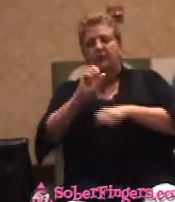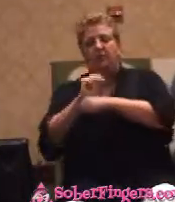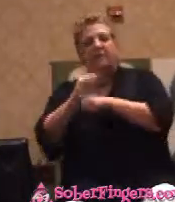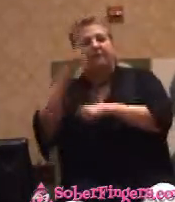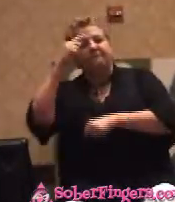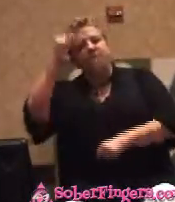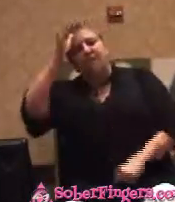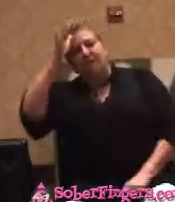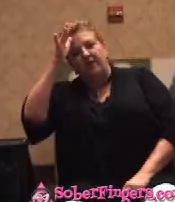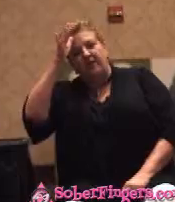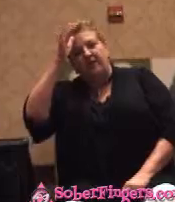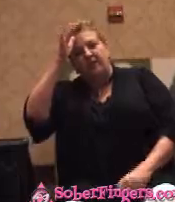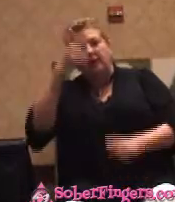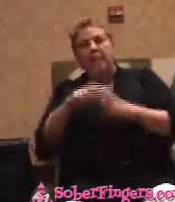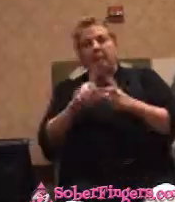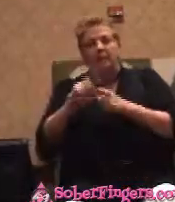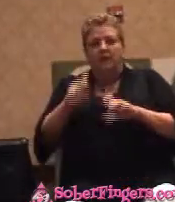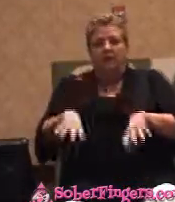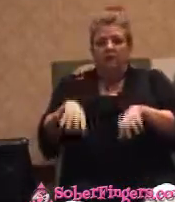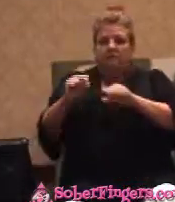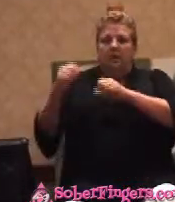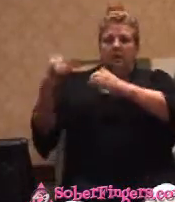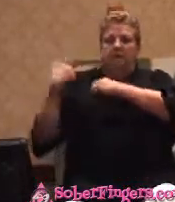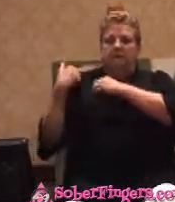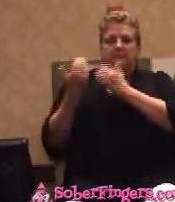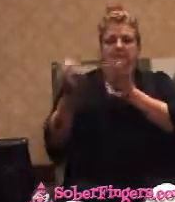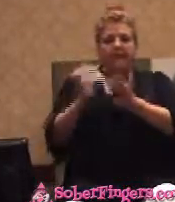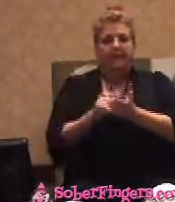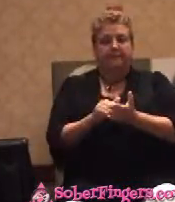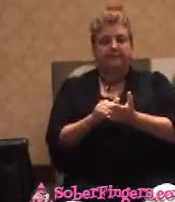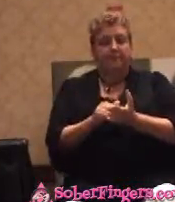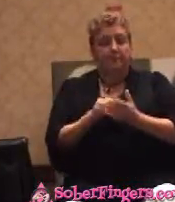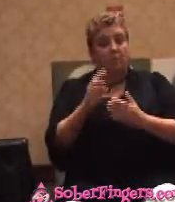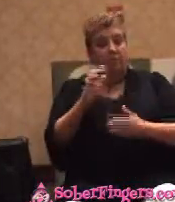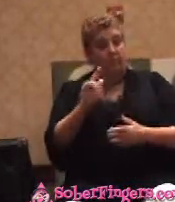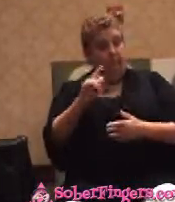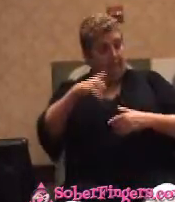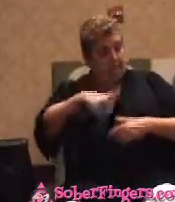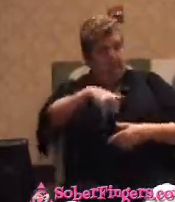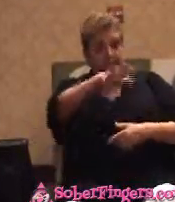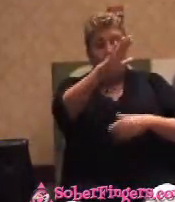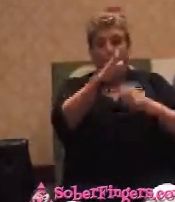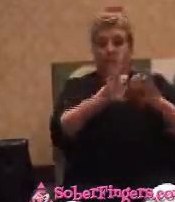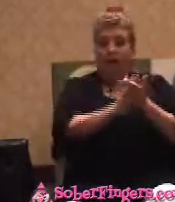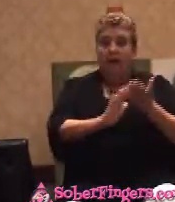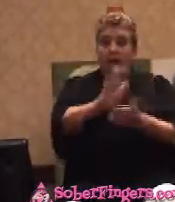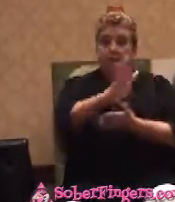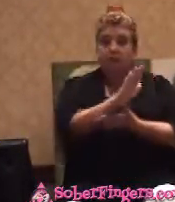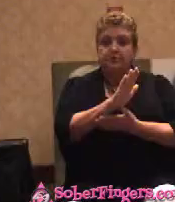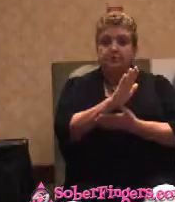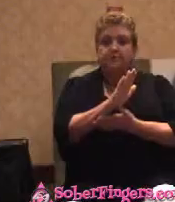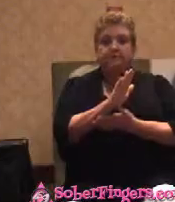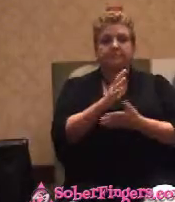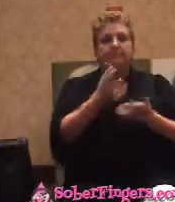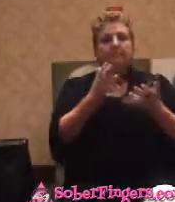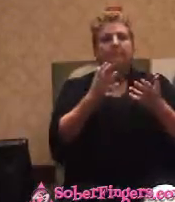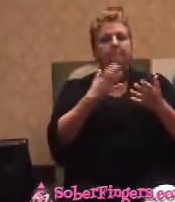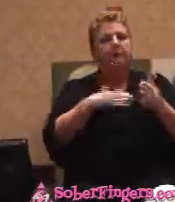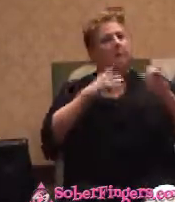responsibility kicks back in. Well, I went to college. And I was going to be a basketball player. Going to do all kinds of